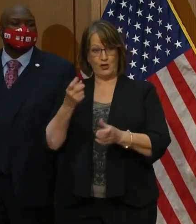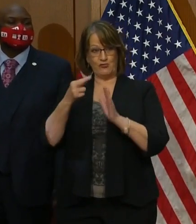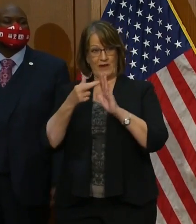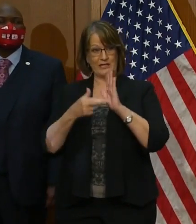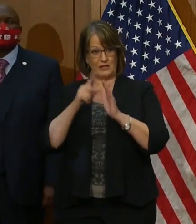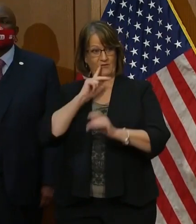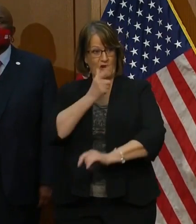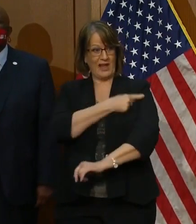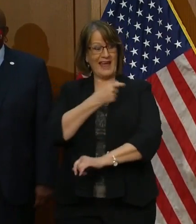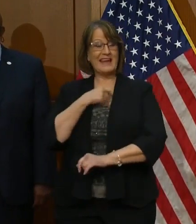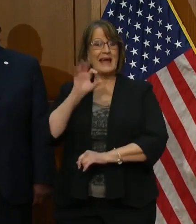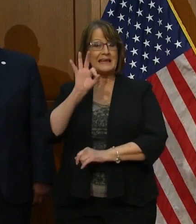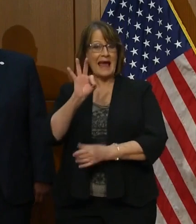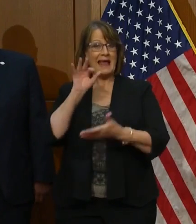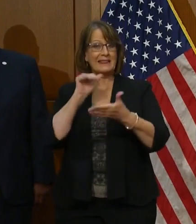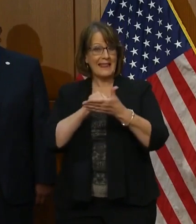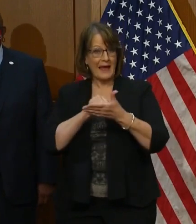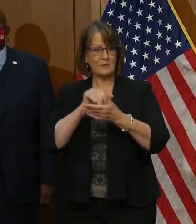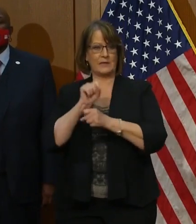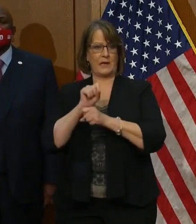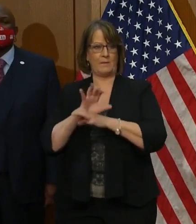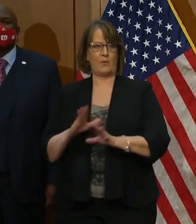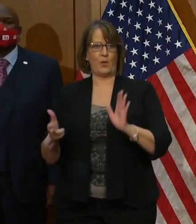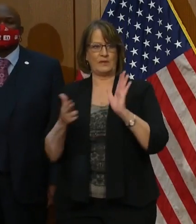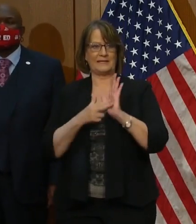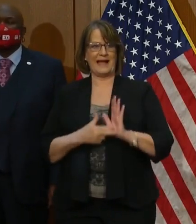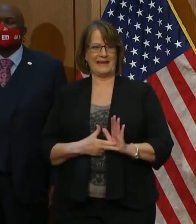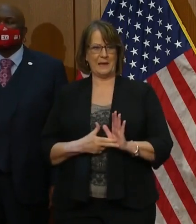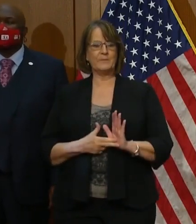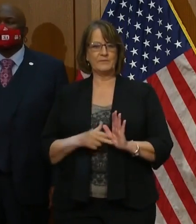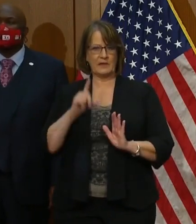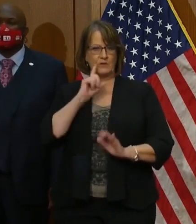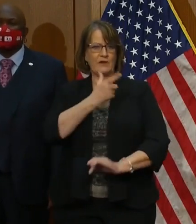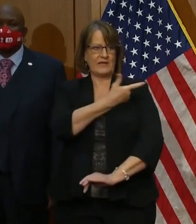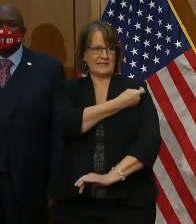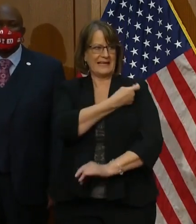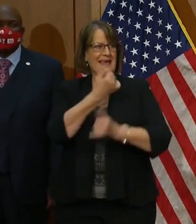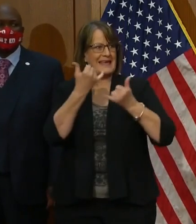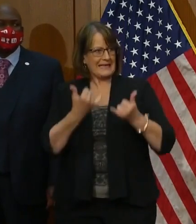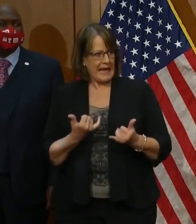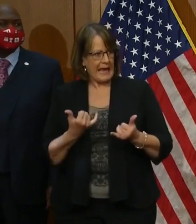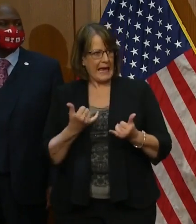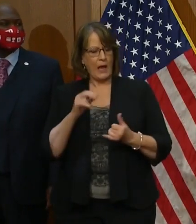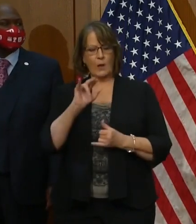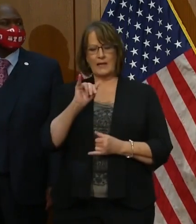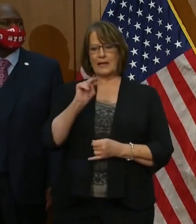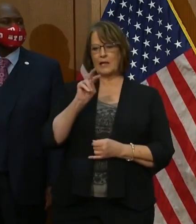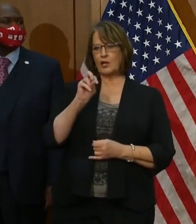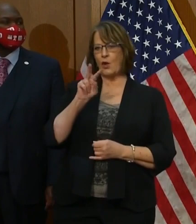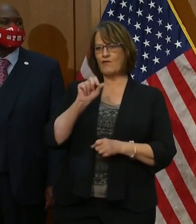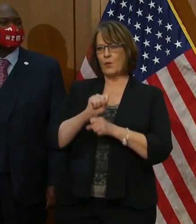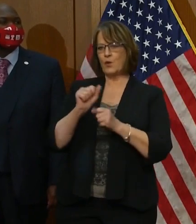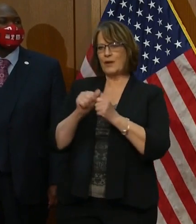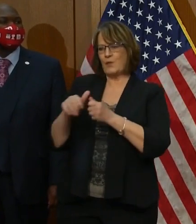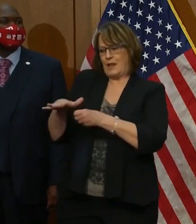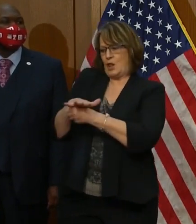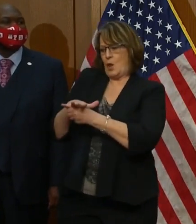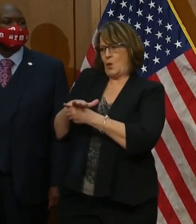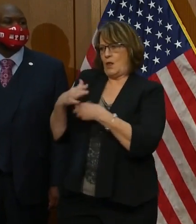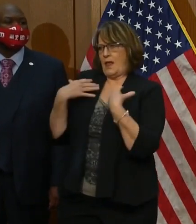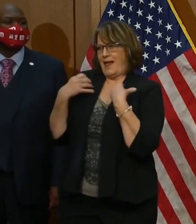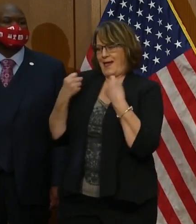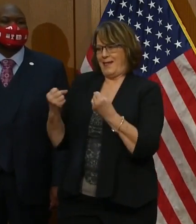9,000 employees sign up. Now Innova is working with local health departments to help vaccinate